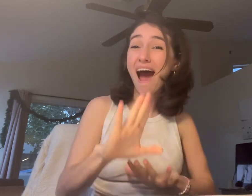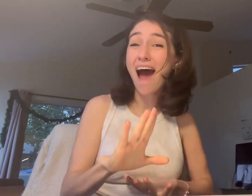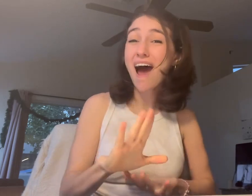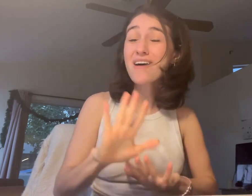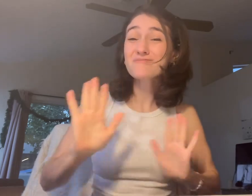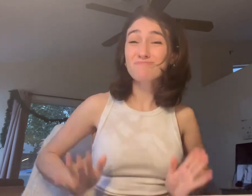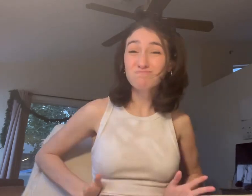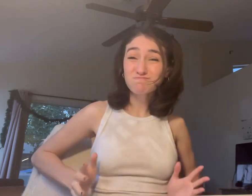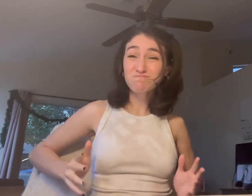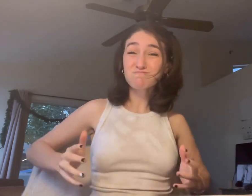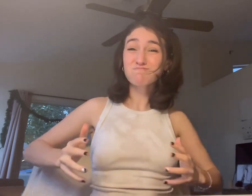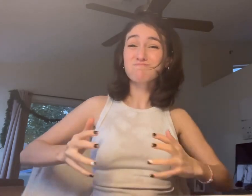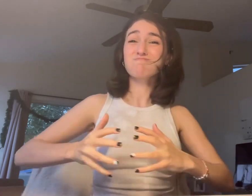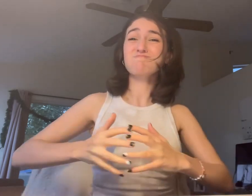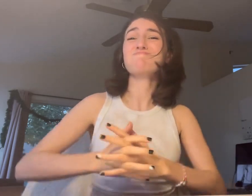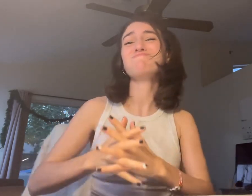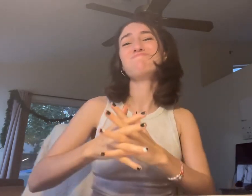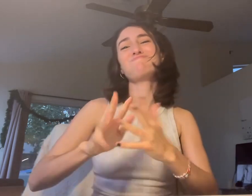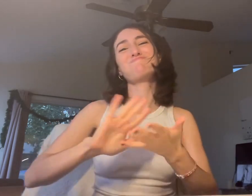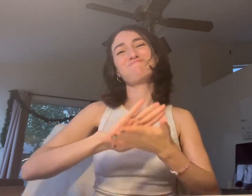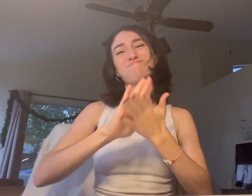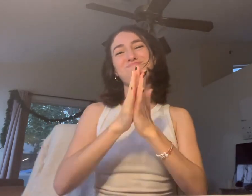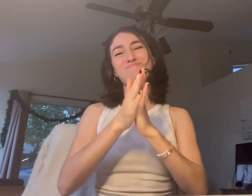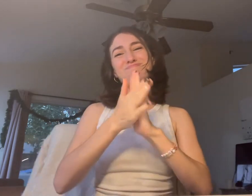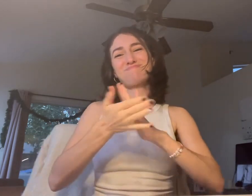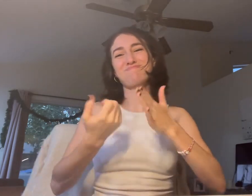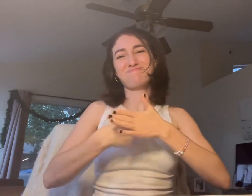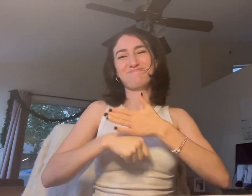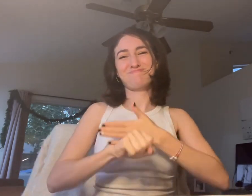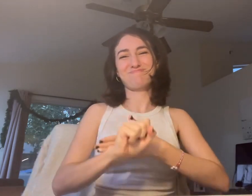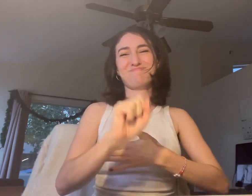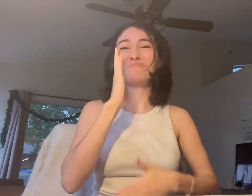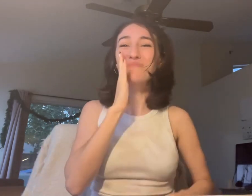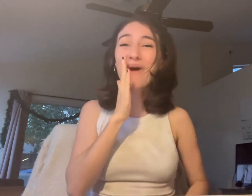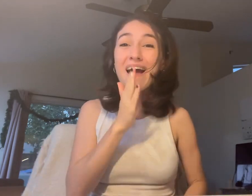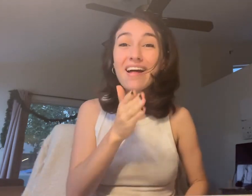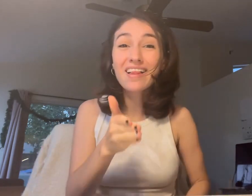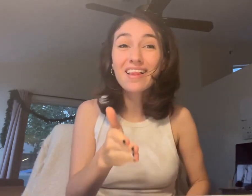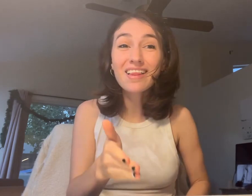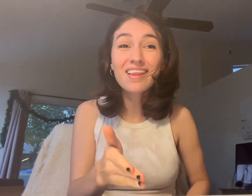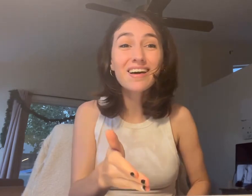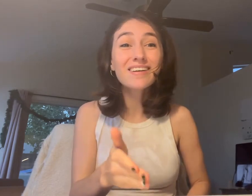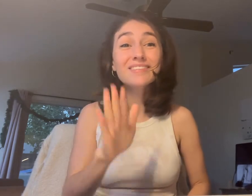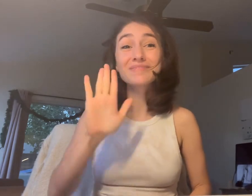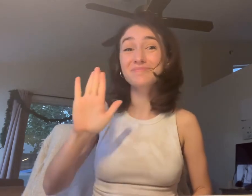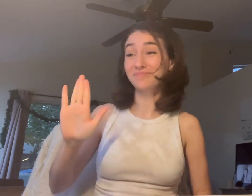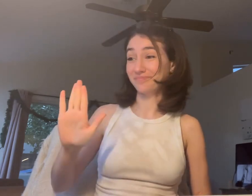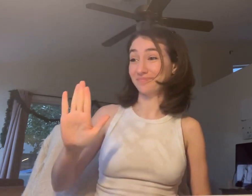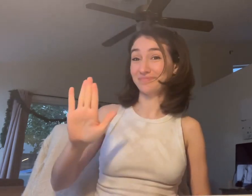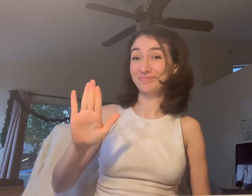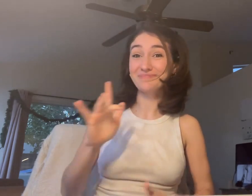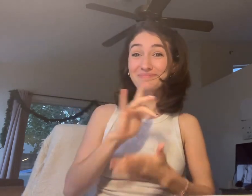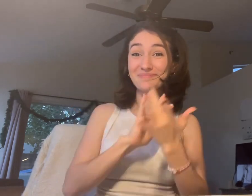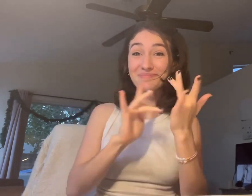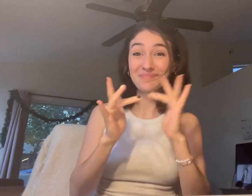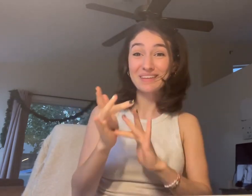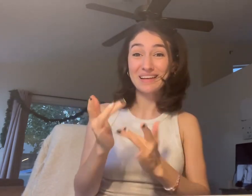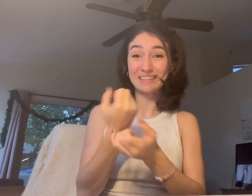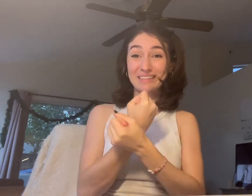will bless a child within your mouth. And the Savior will be born.